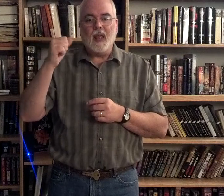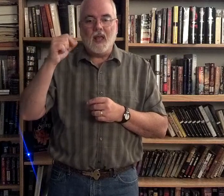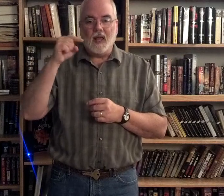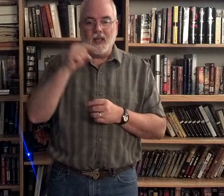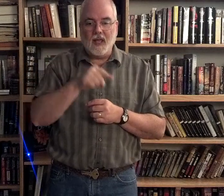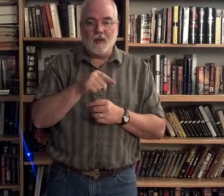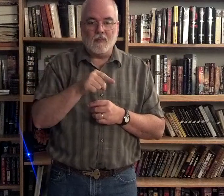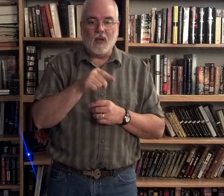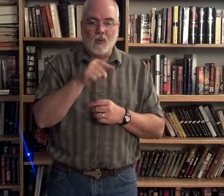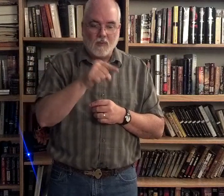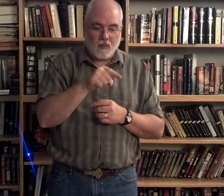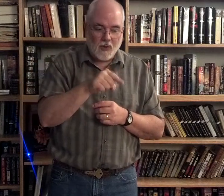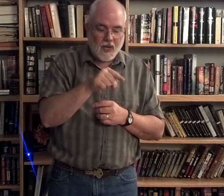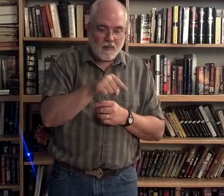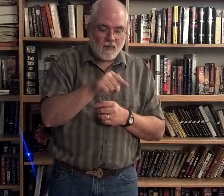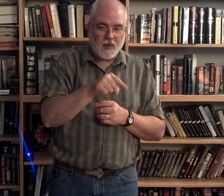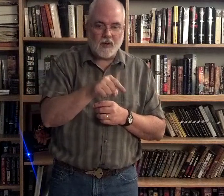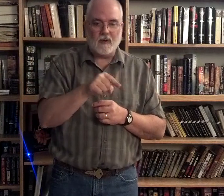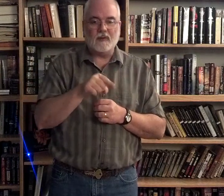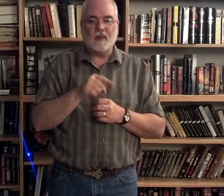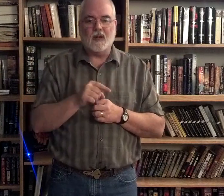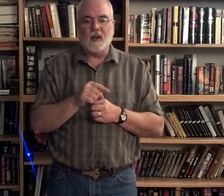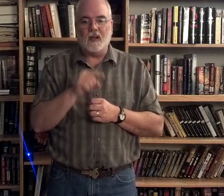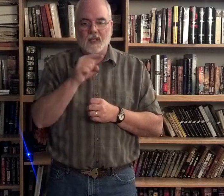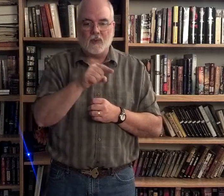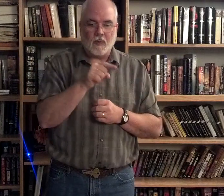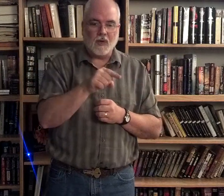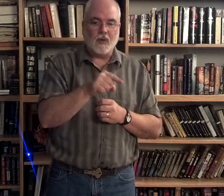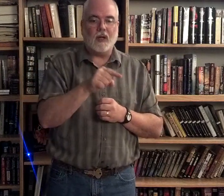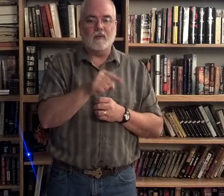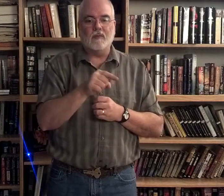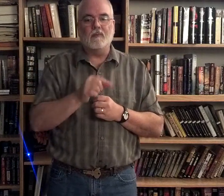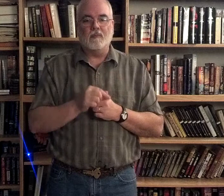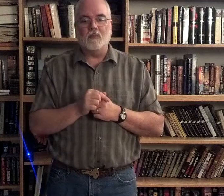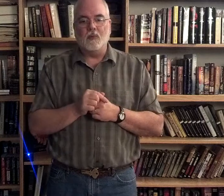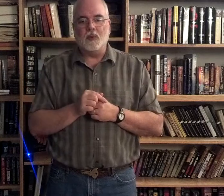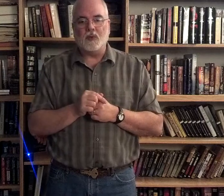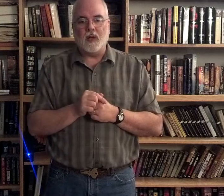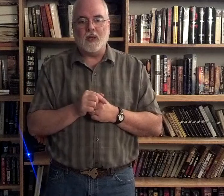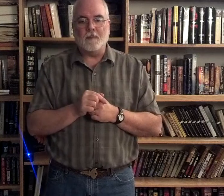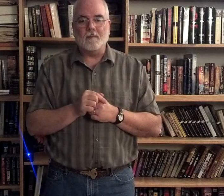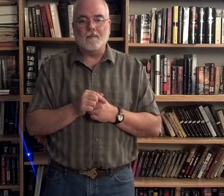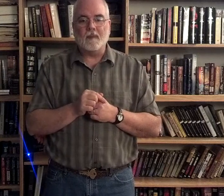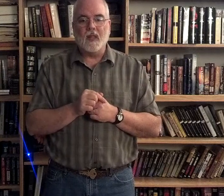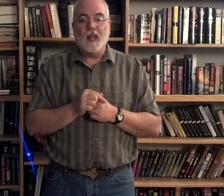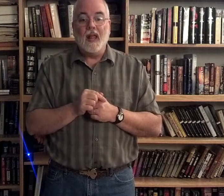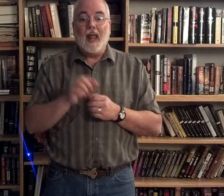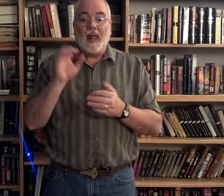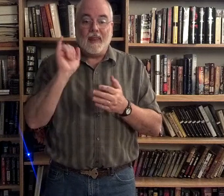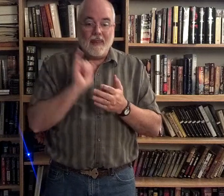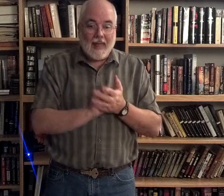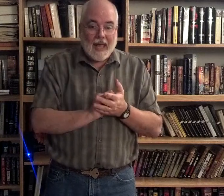him. And we're going put him over here. All right? That's why we're going do that. We're going betray him. That